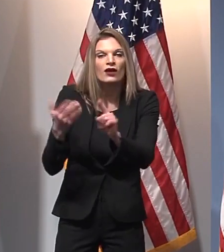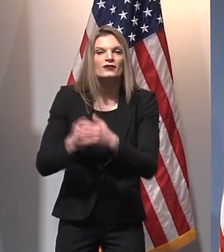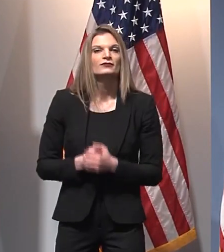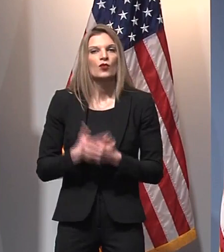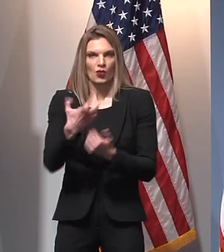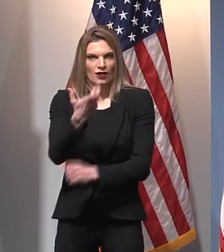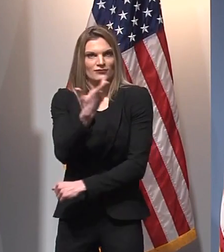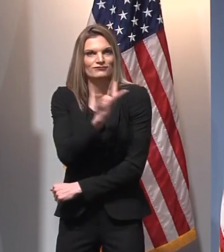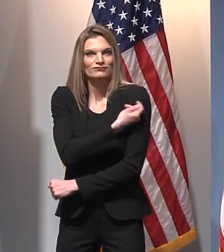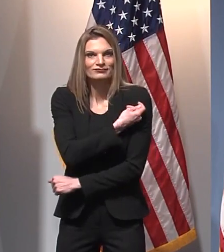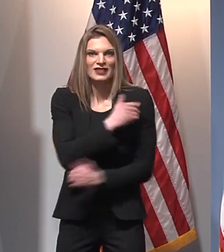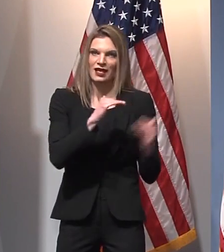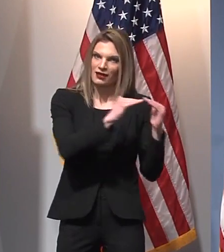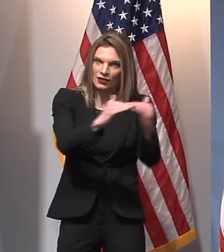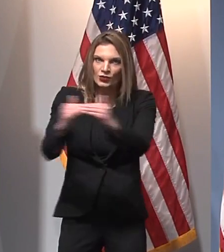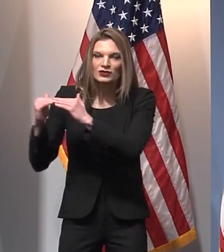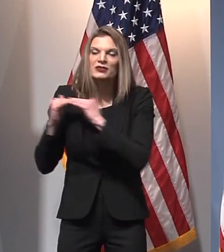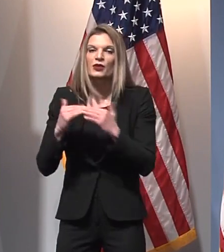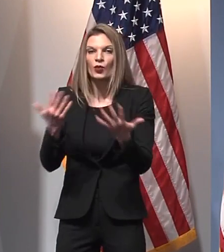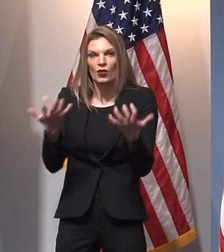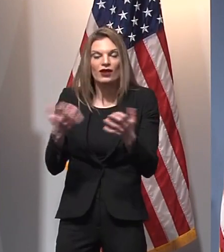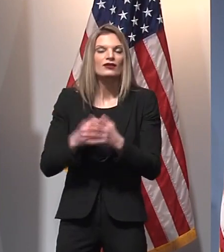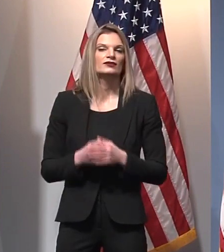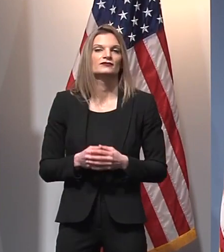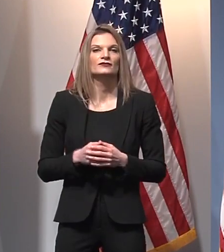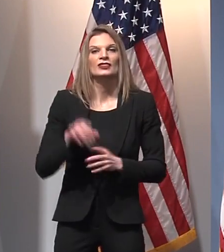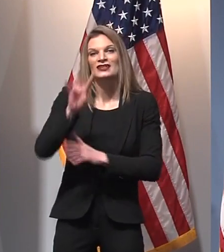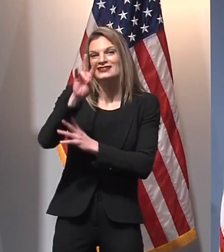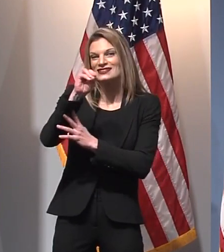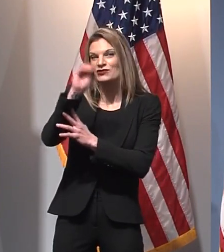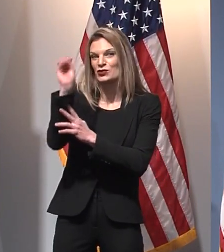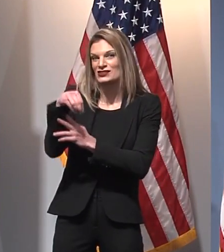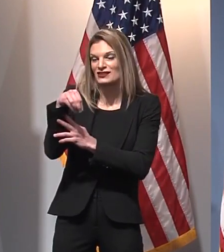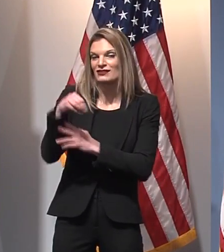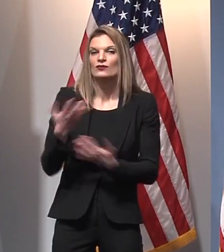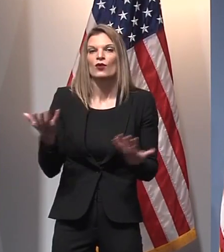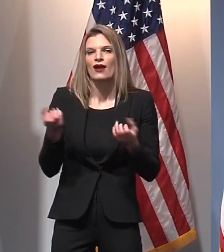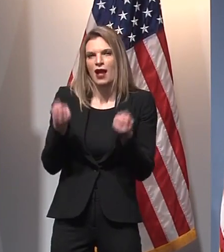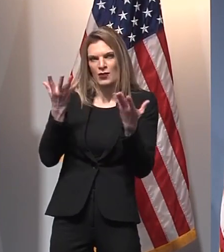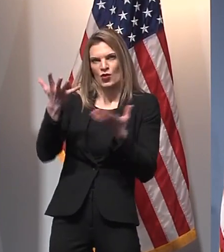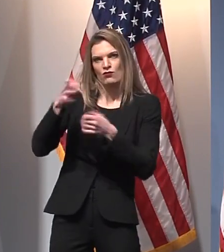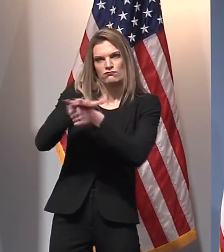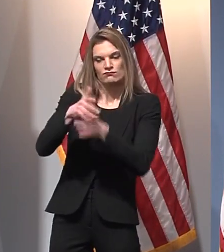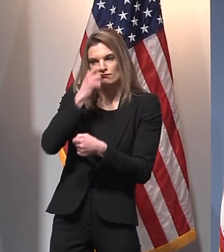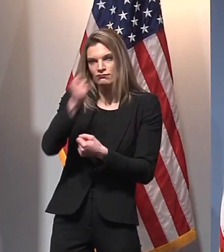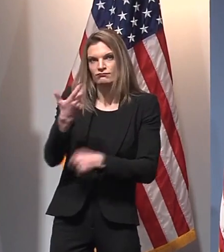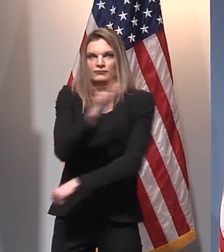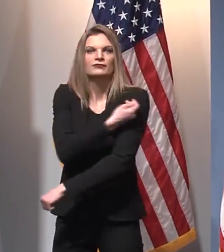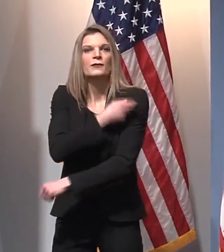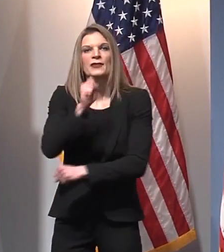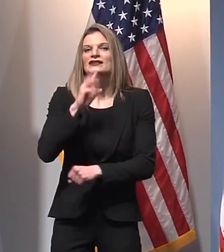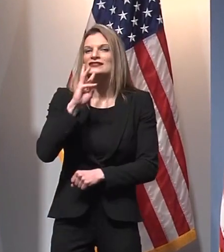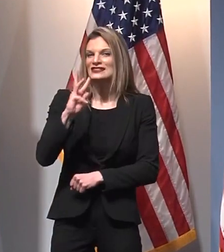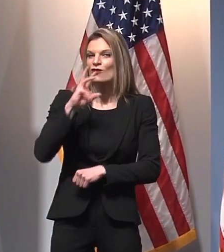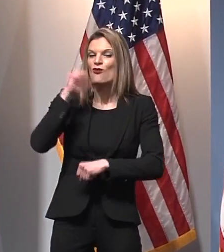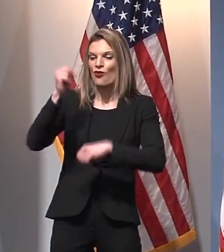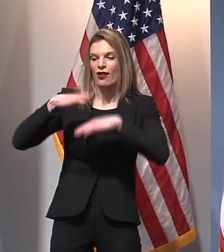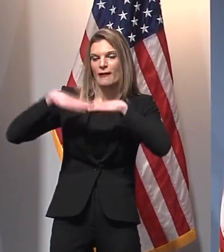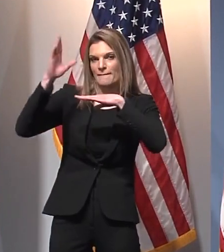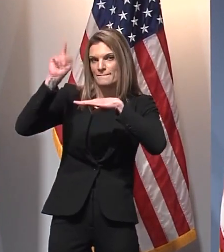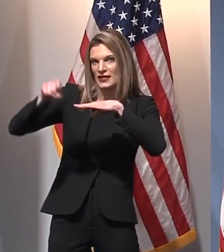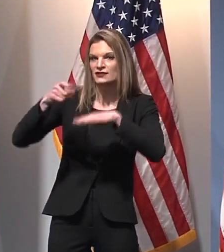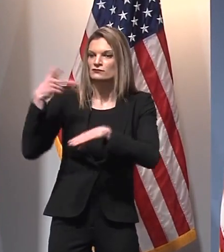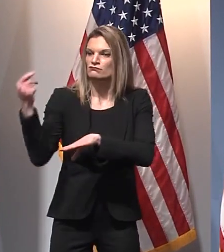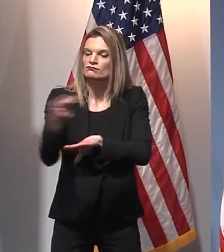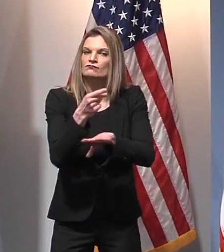vaccinating 70% of our 16 and up population in Michigan. We have